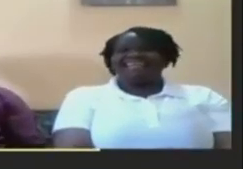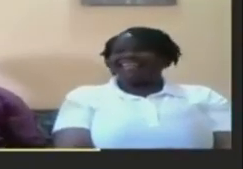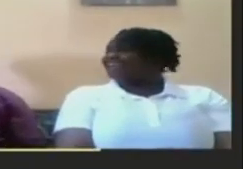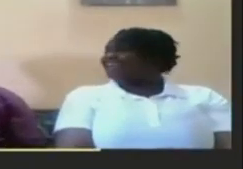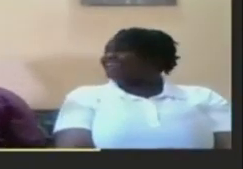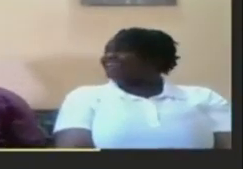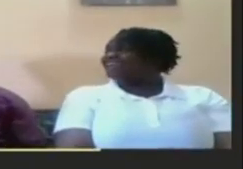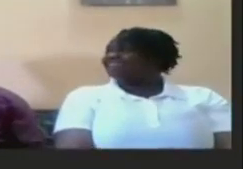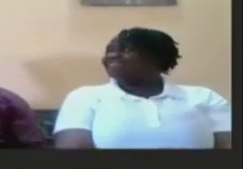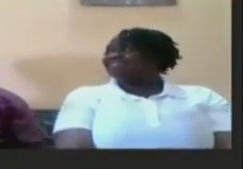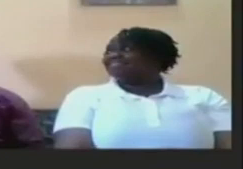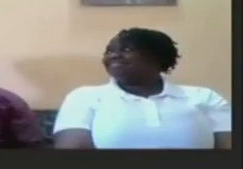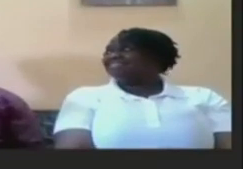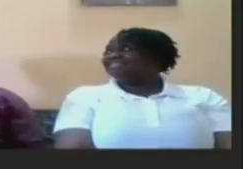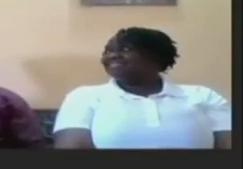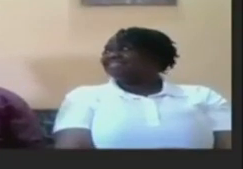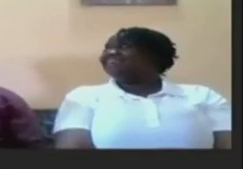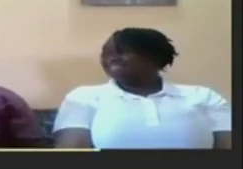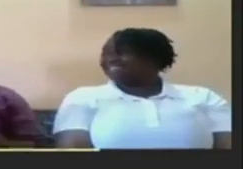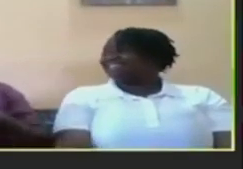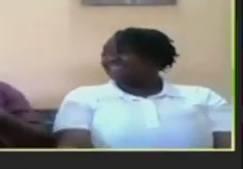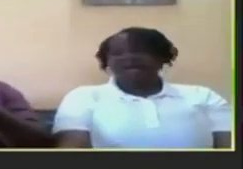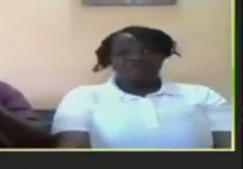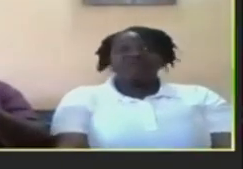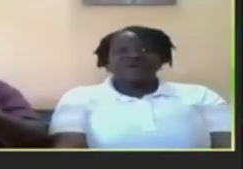half as well yes of course